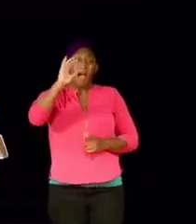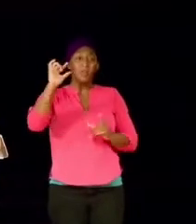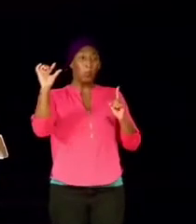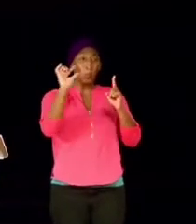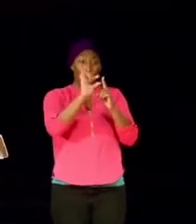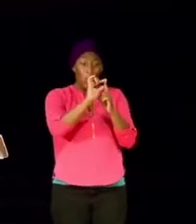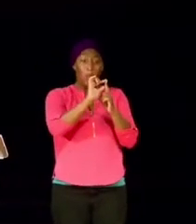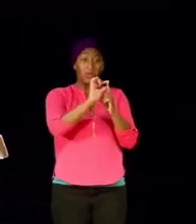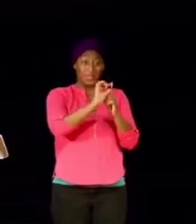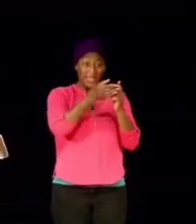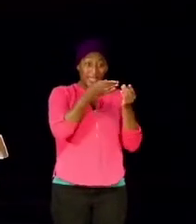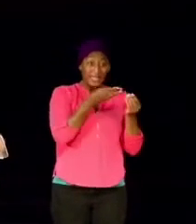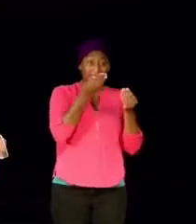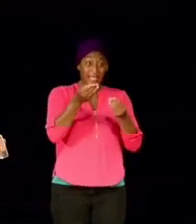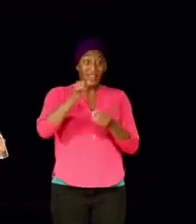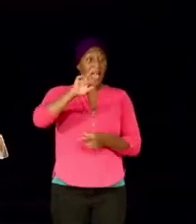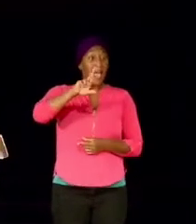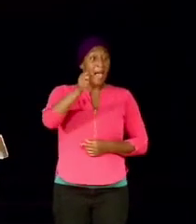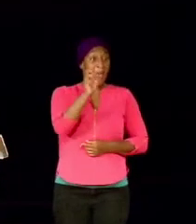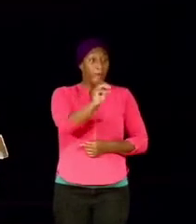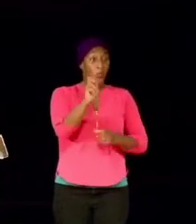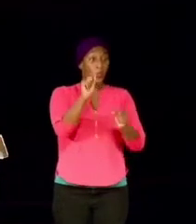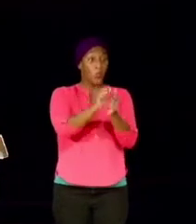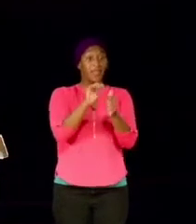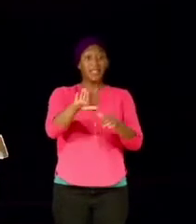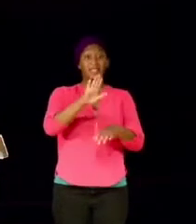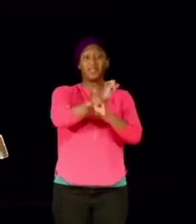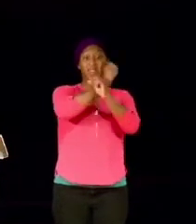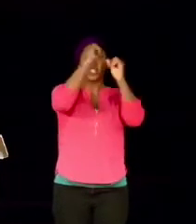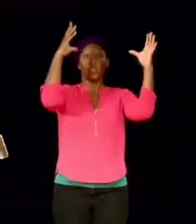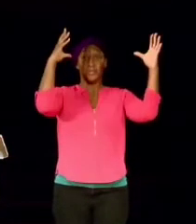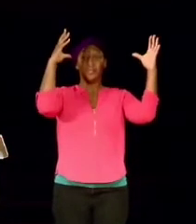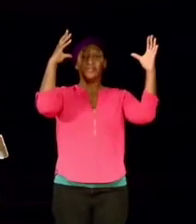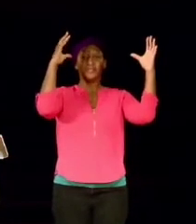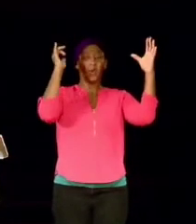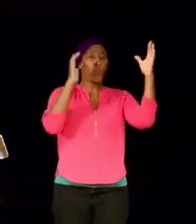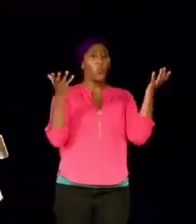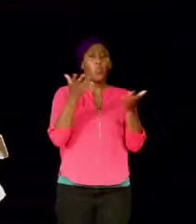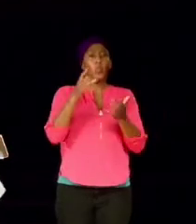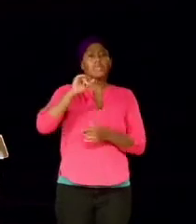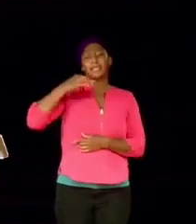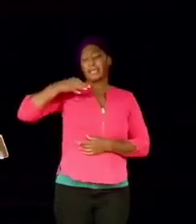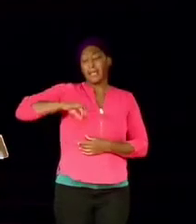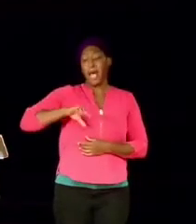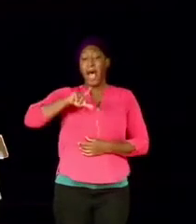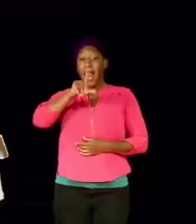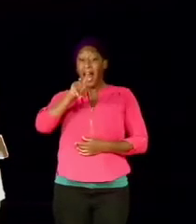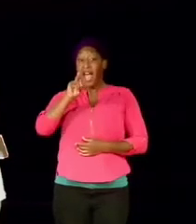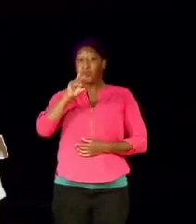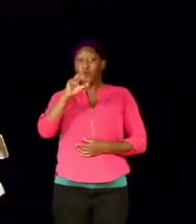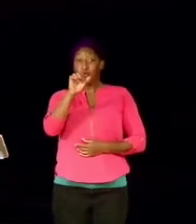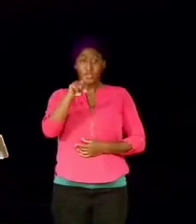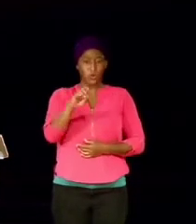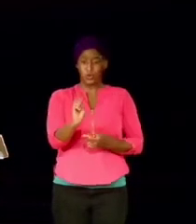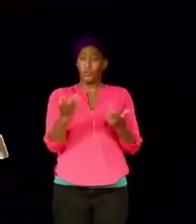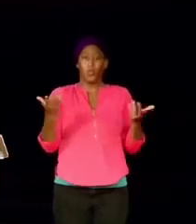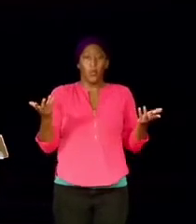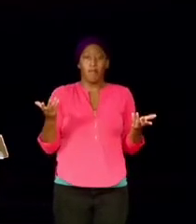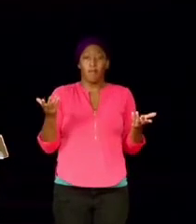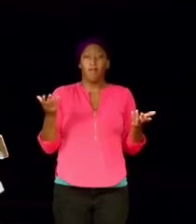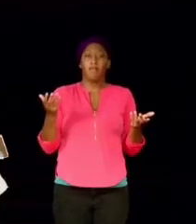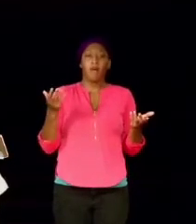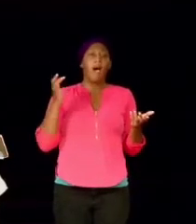to Abram in a vision. What is the leverage here? The leverage is, even